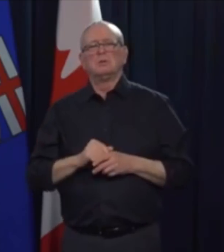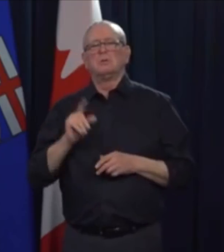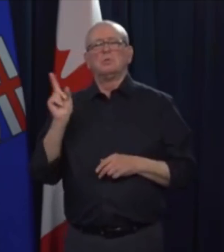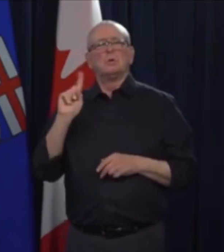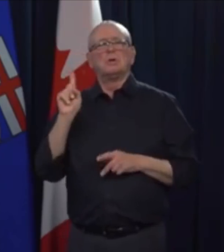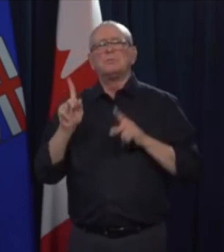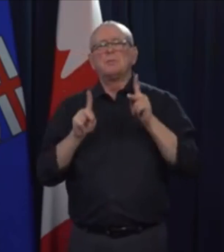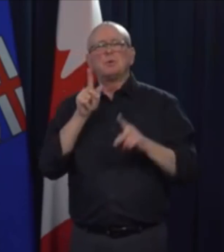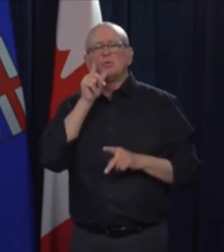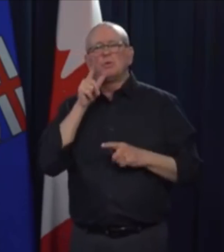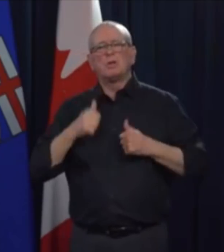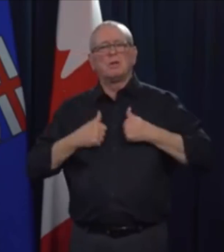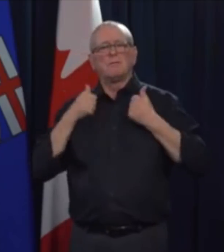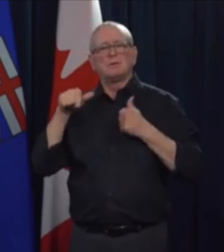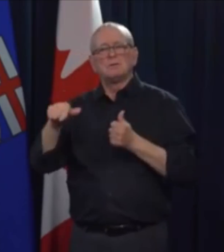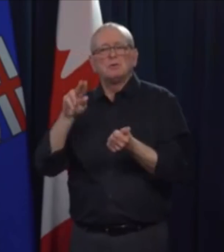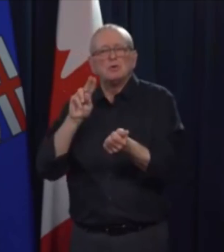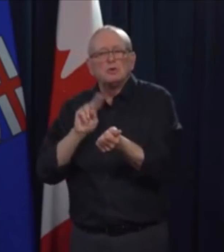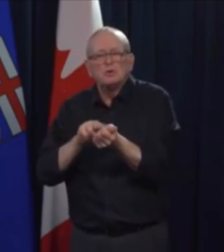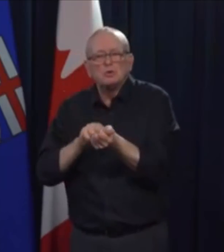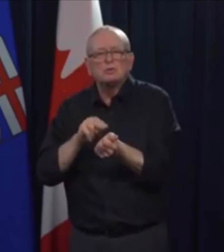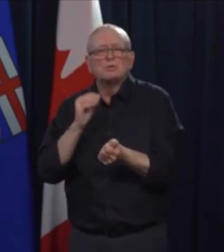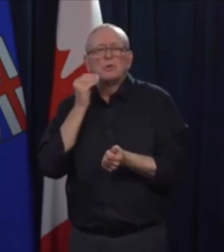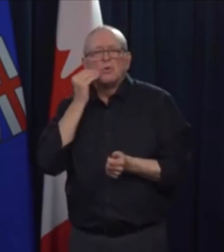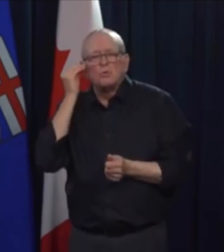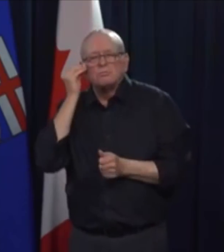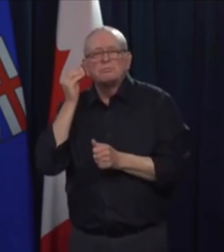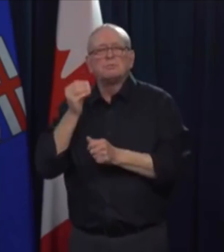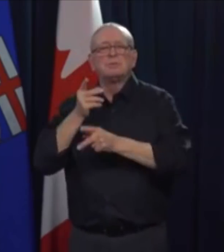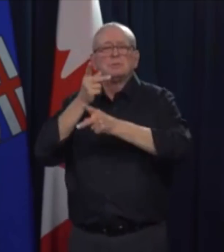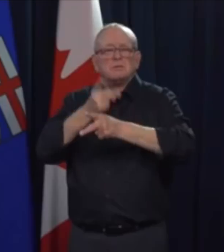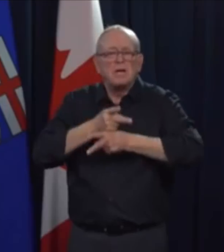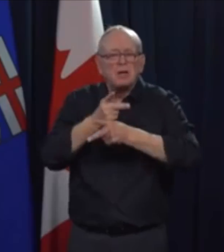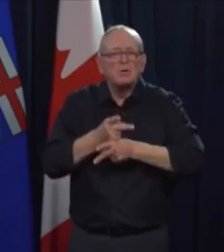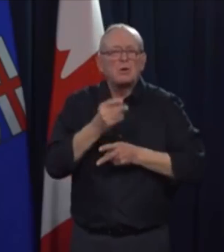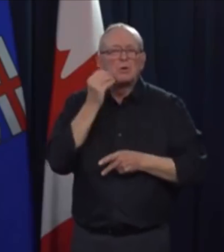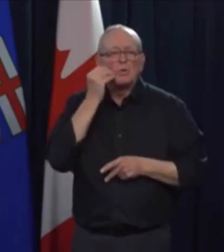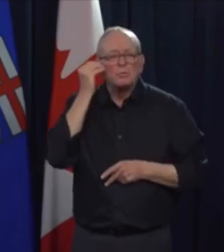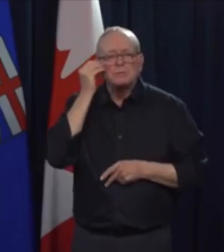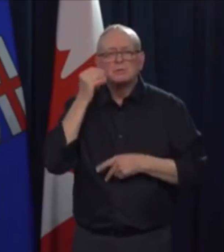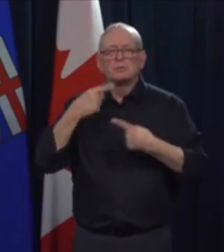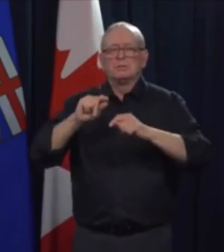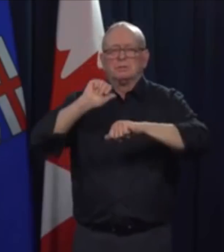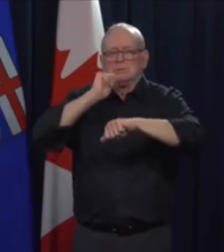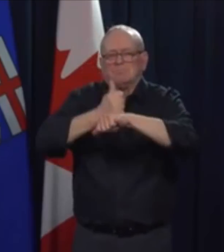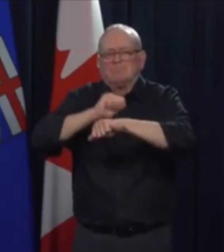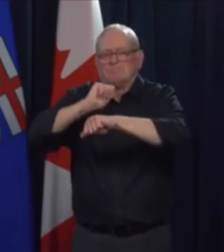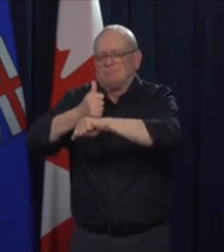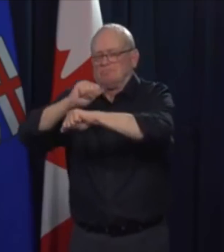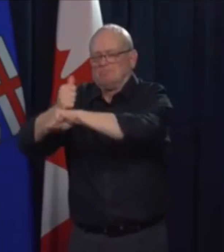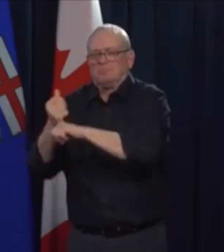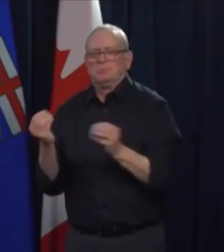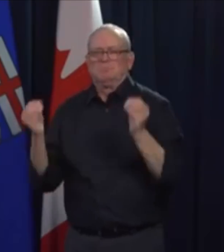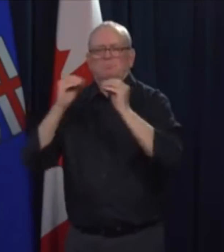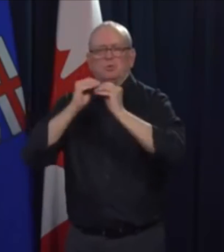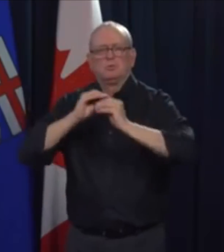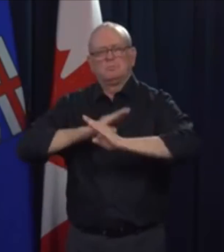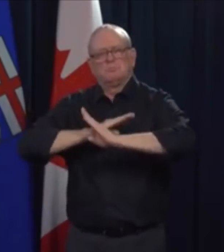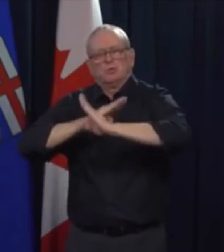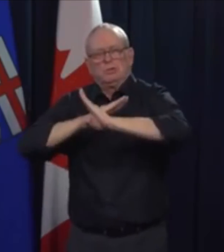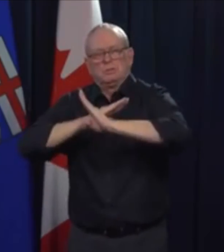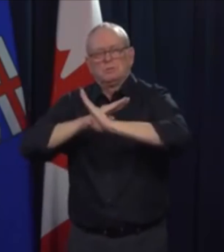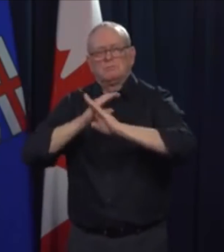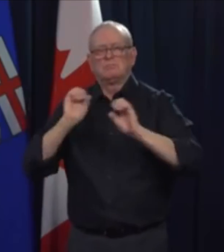we have taken additional measures to prevent the spread of COVID-19. Last week, we restricted access to these